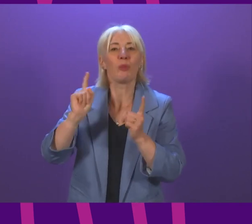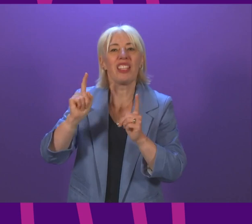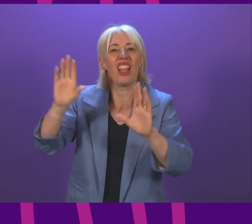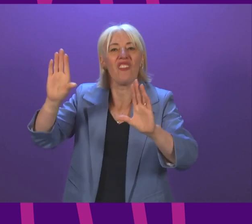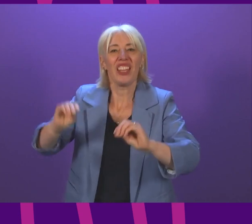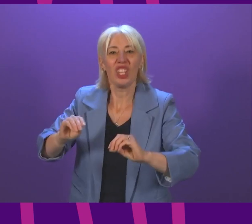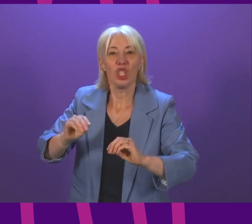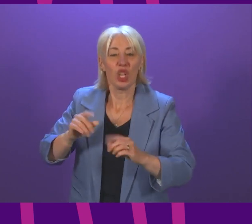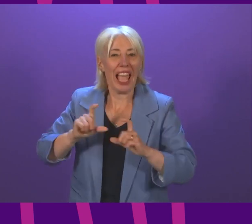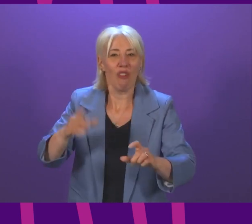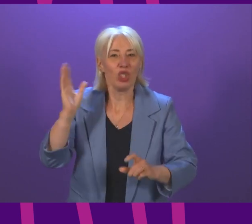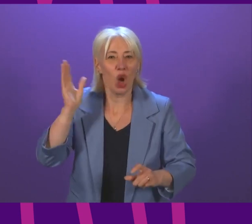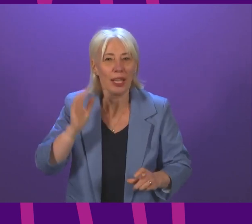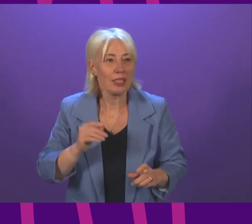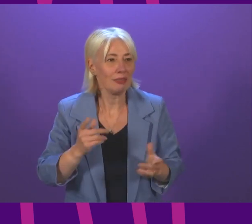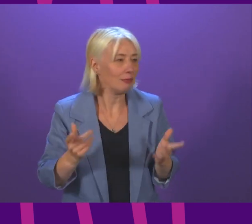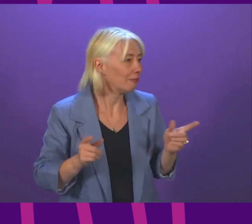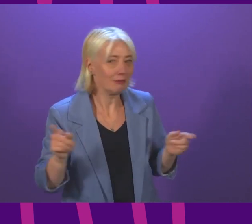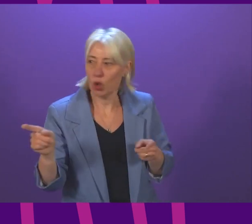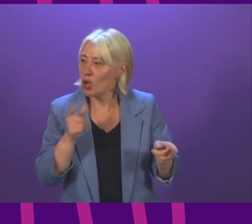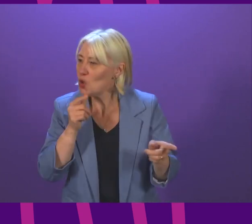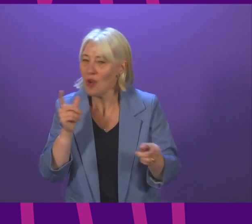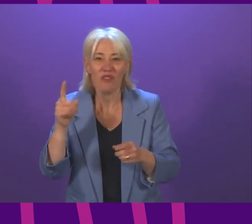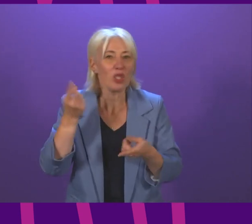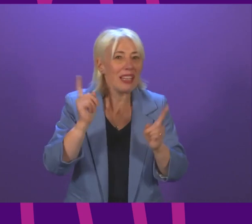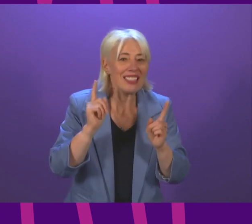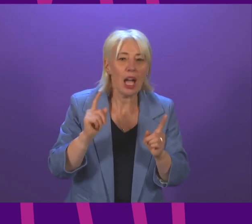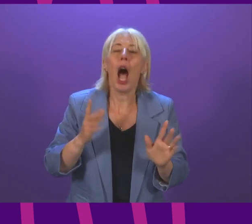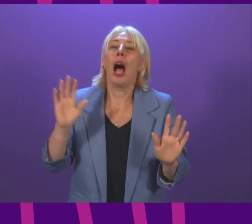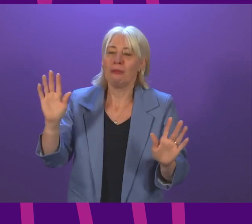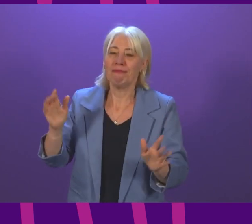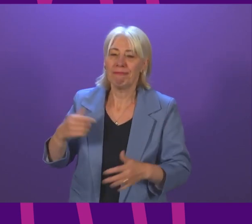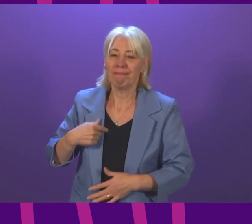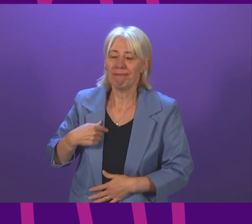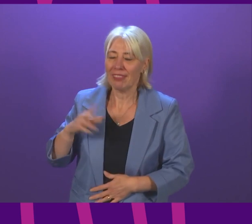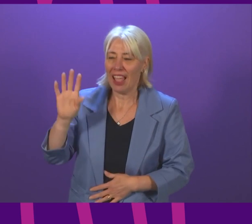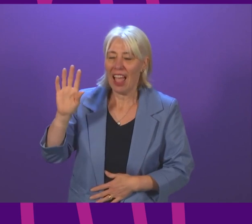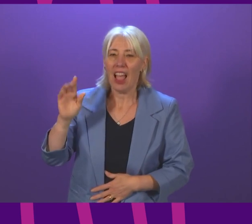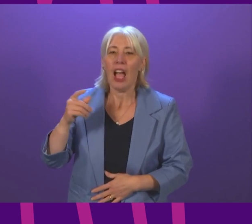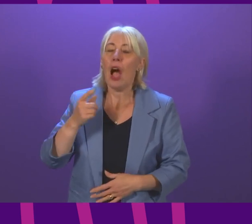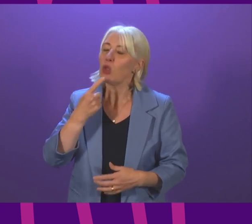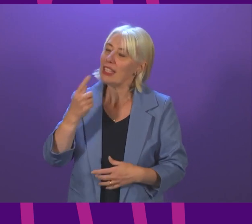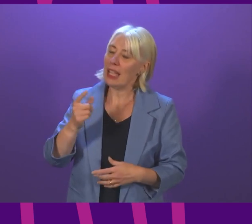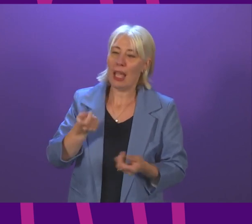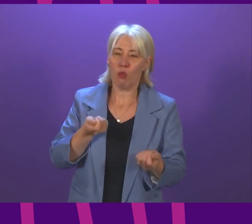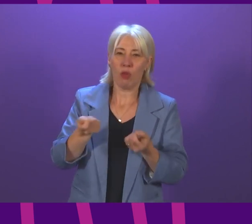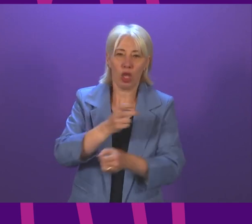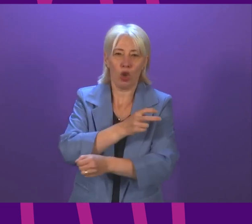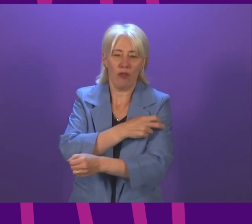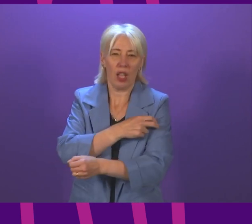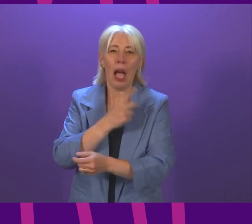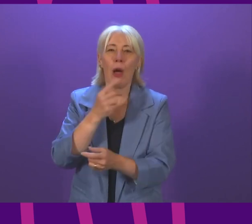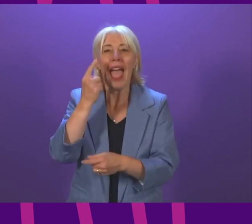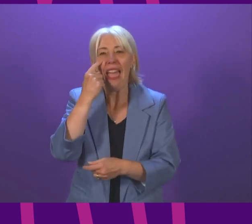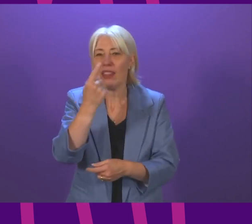had finished. 16 years. First Minister. I was actually going to address the point, Presiding Officer, about evidence because